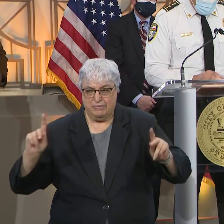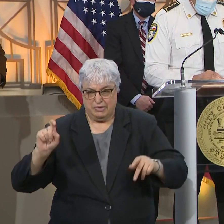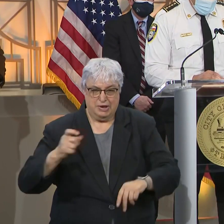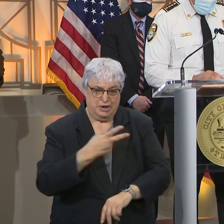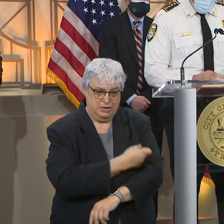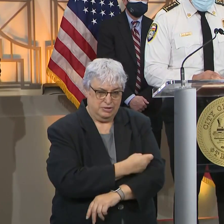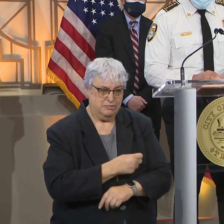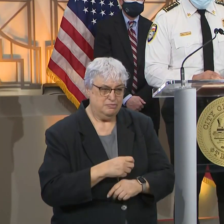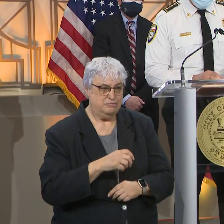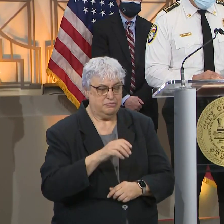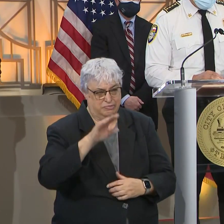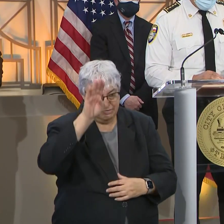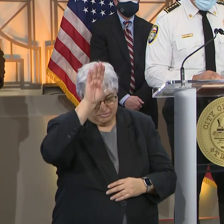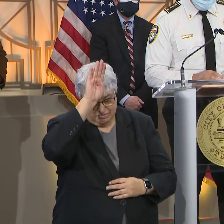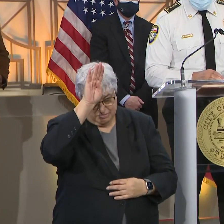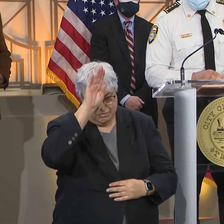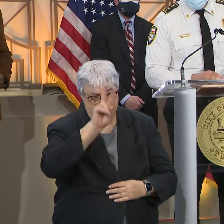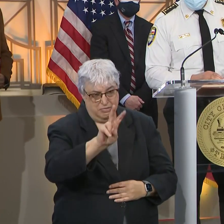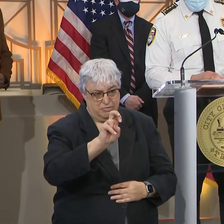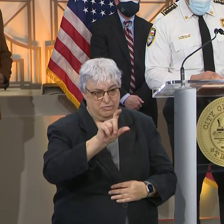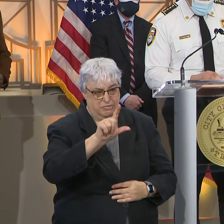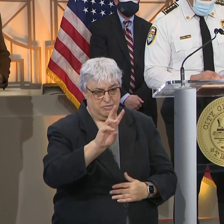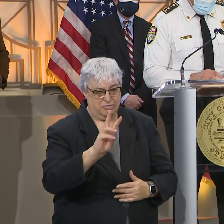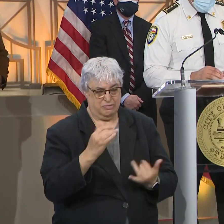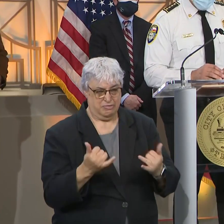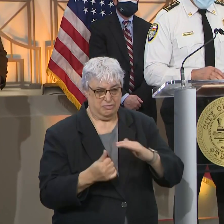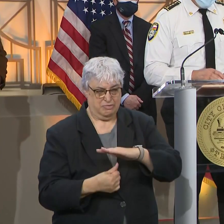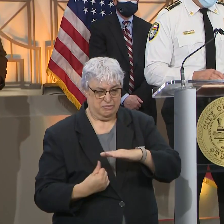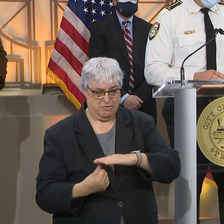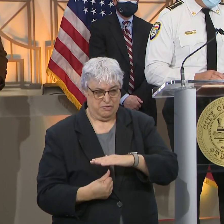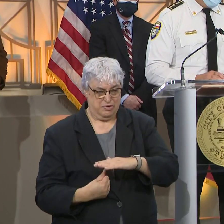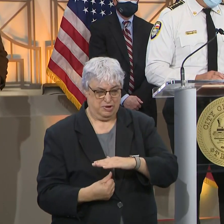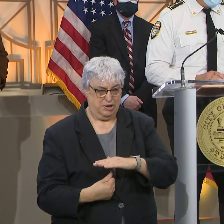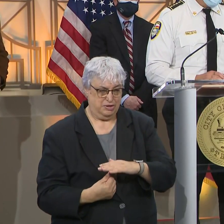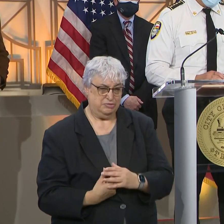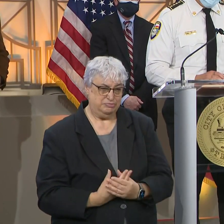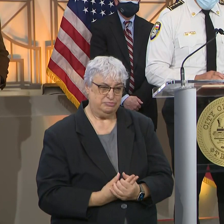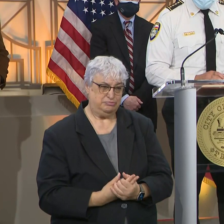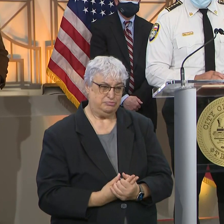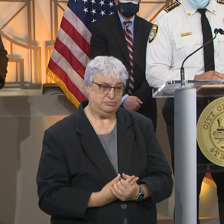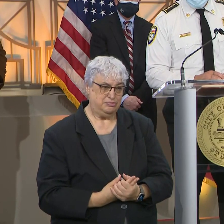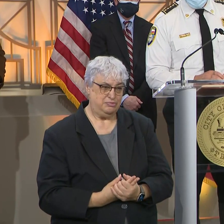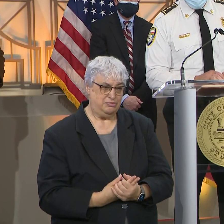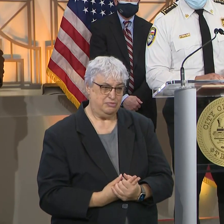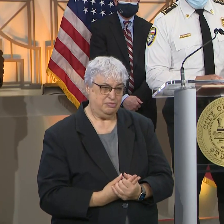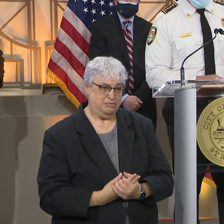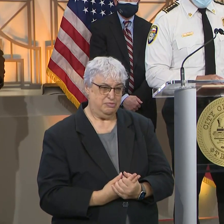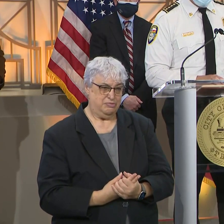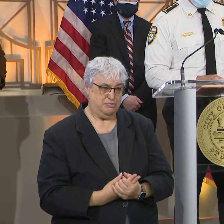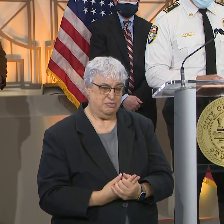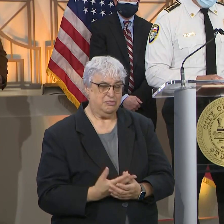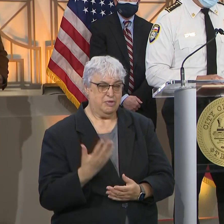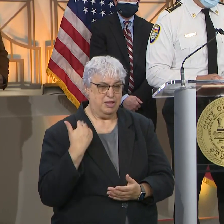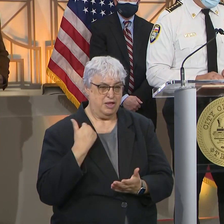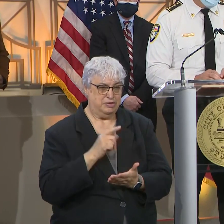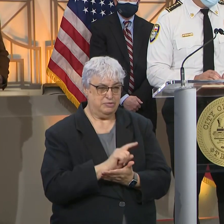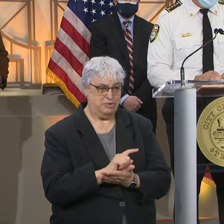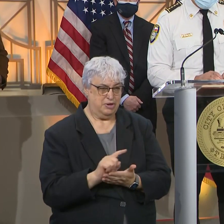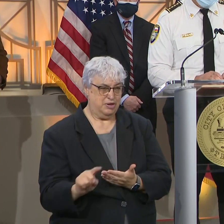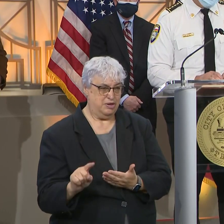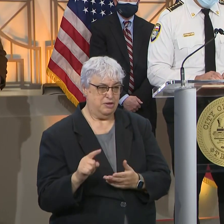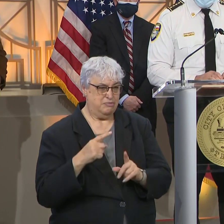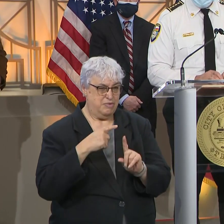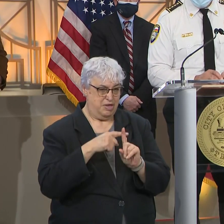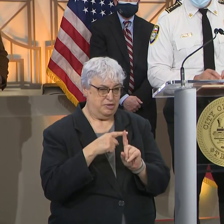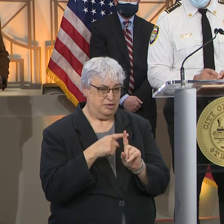Our firefighters, 226 today are in quarantine. We surpassed the last week's record of